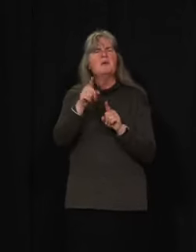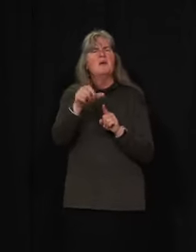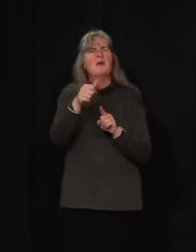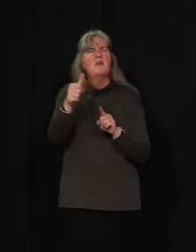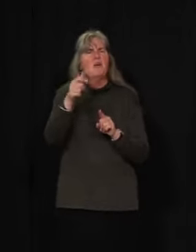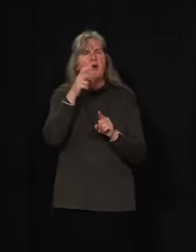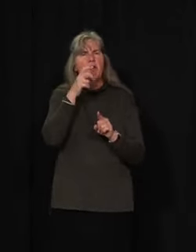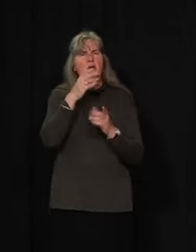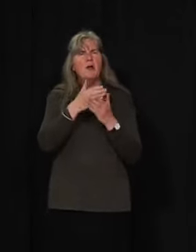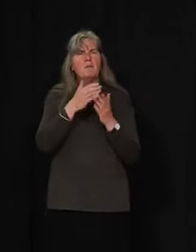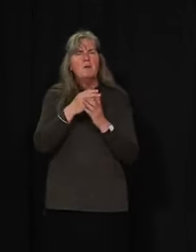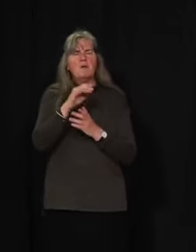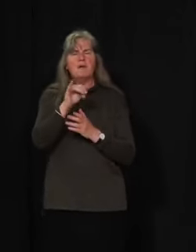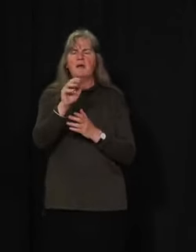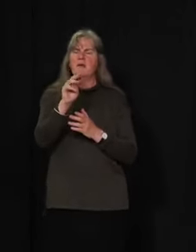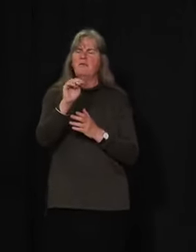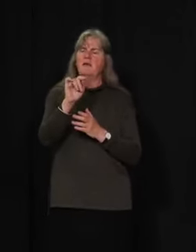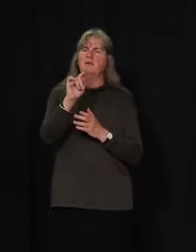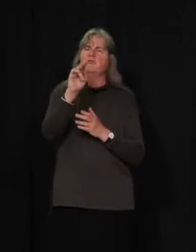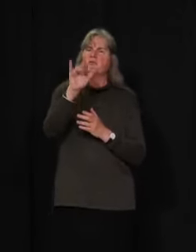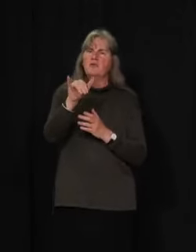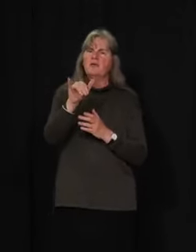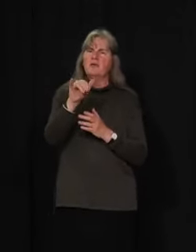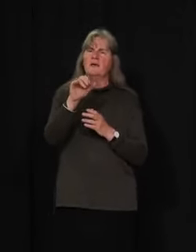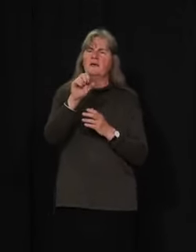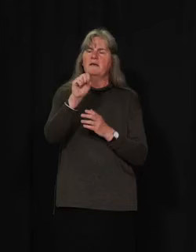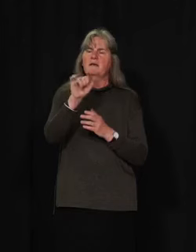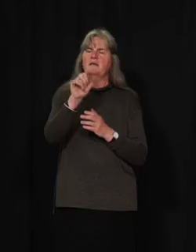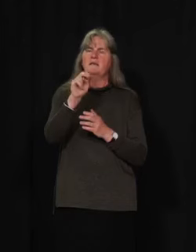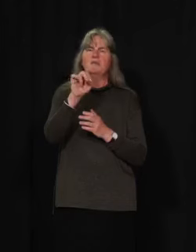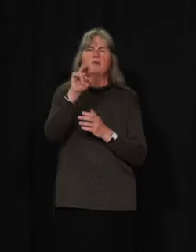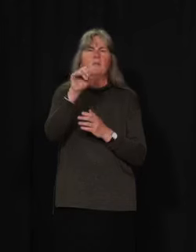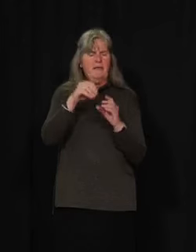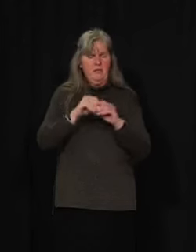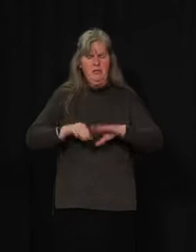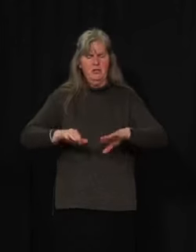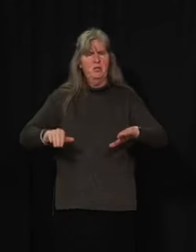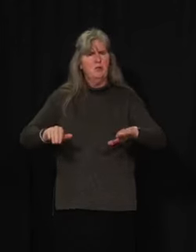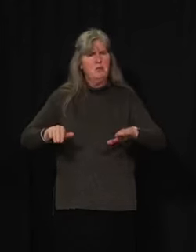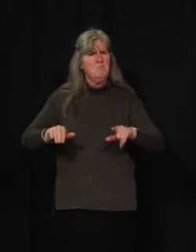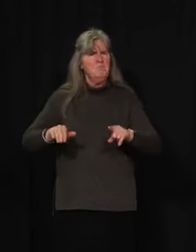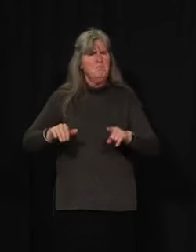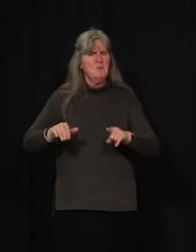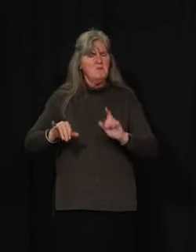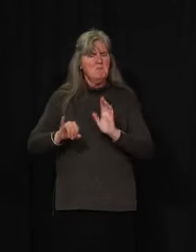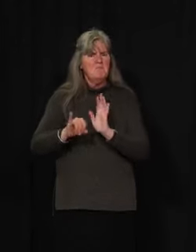the inflammatory syndrome in children that's associated with COVID as well as with other